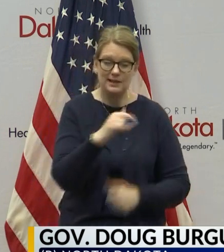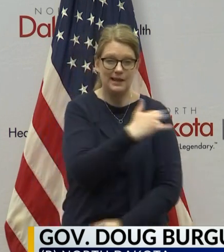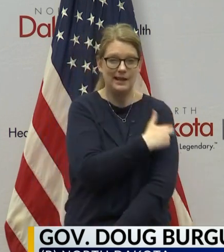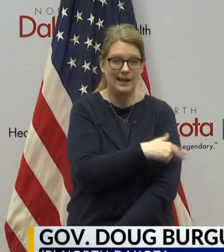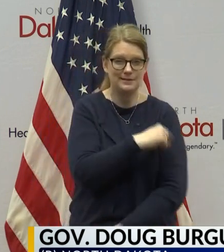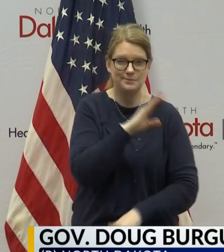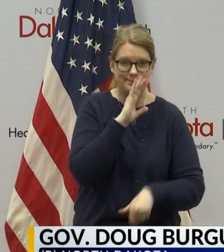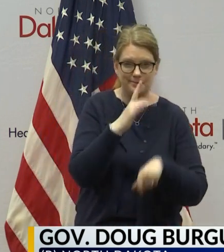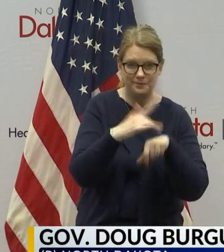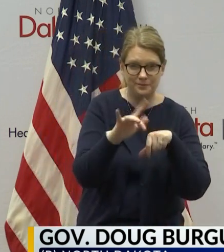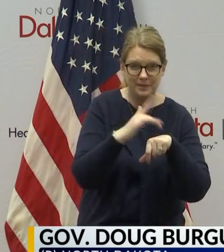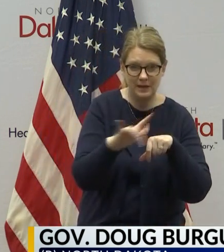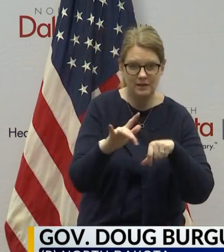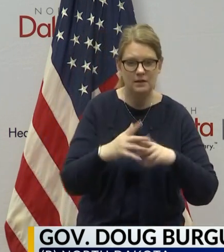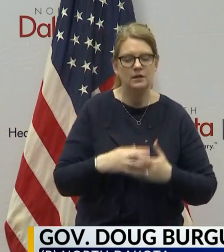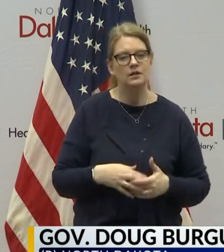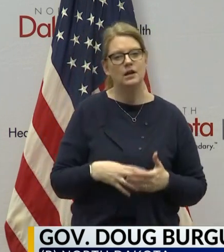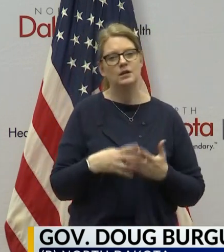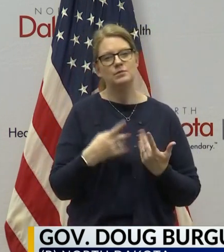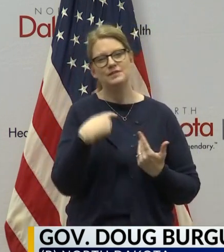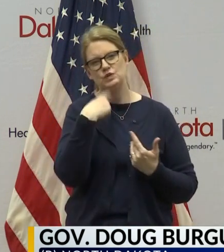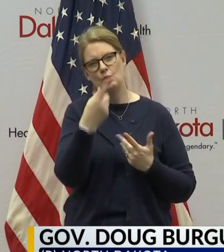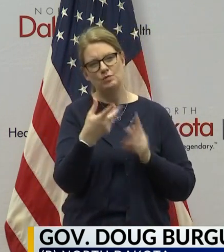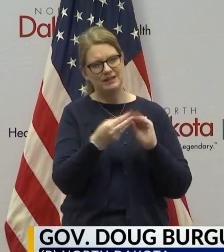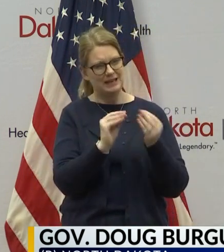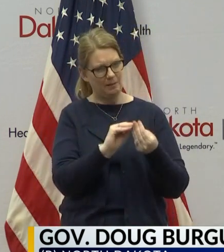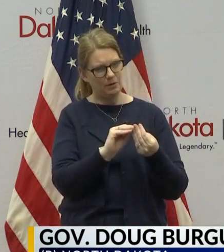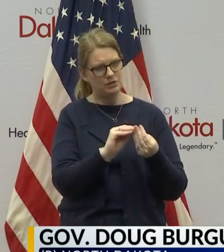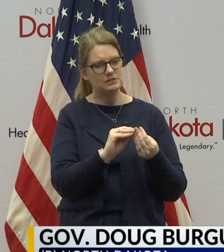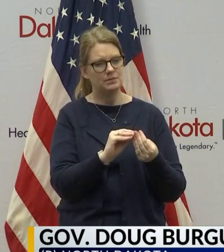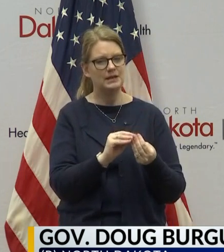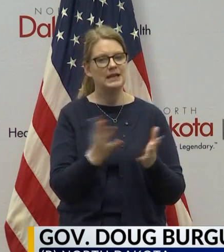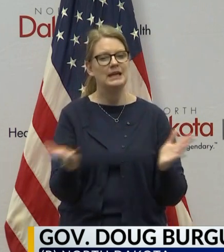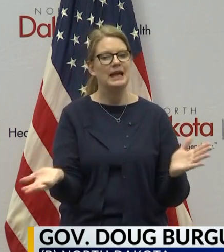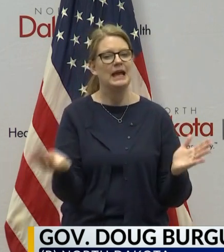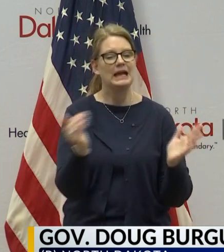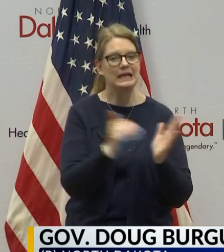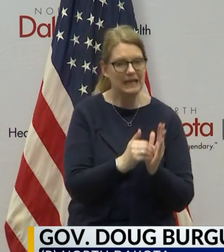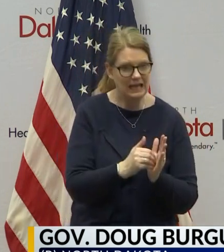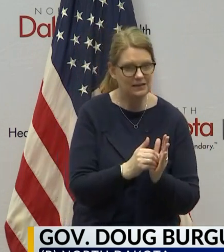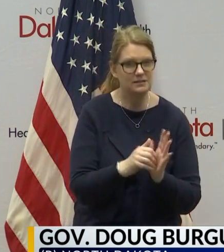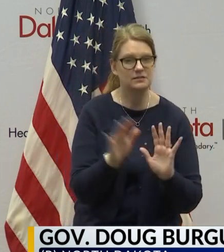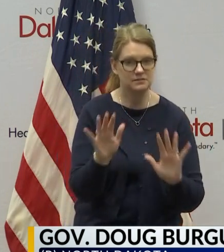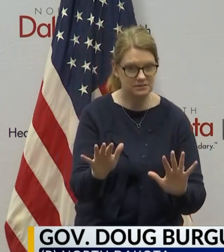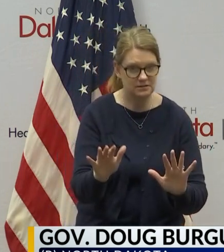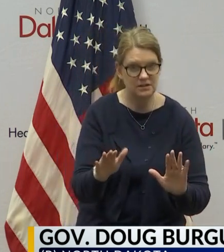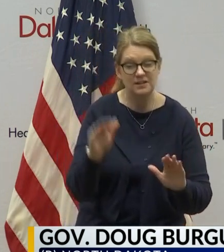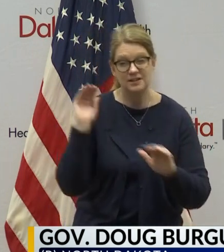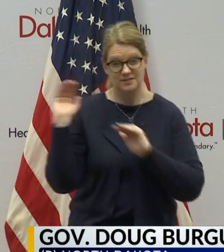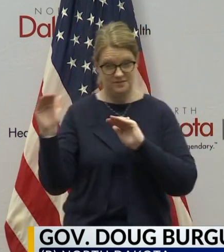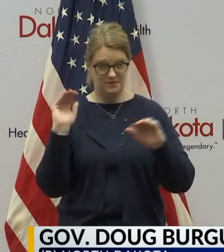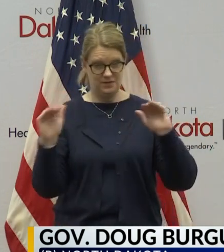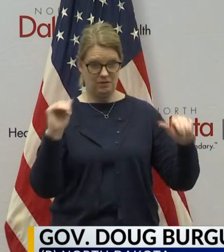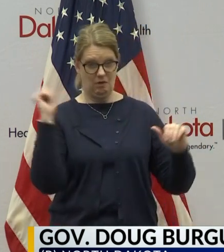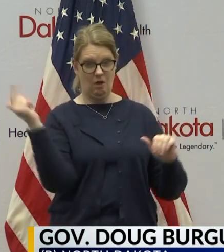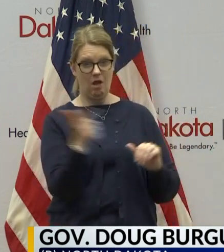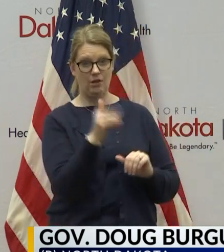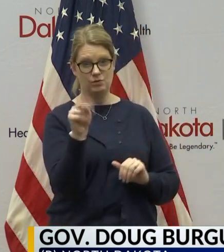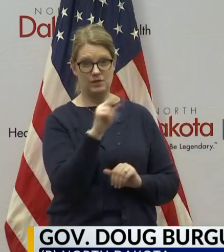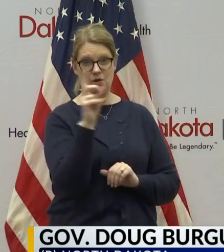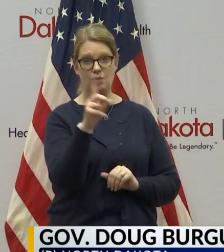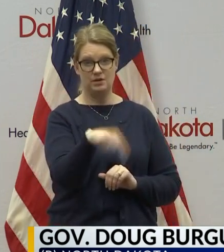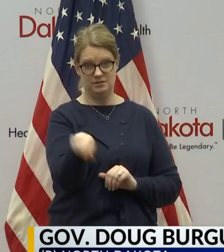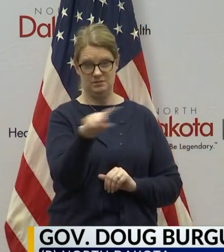And we have shared some of those numbers before, but we wanted, again, really highlight for all North Dakotans, for everybody to